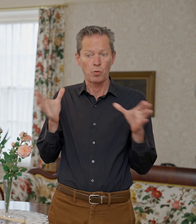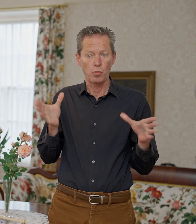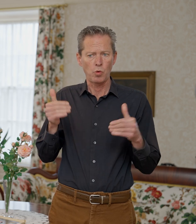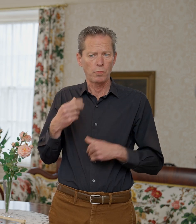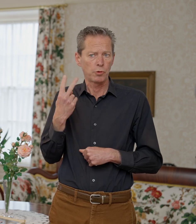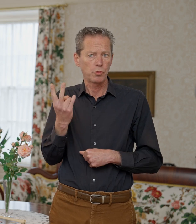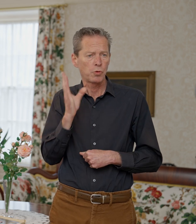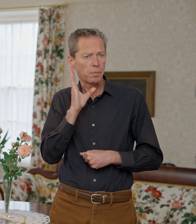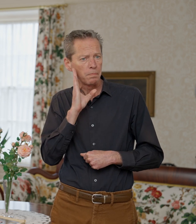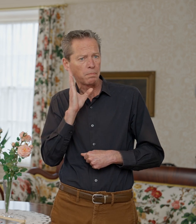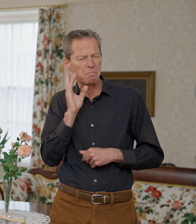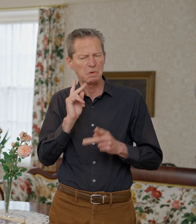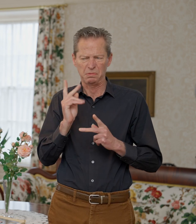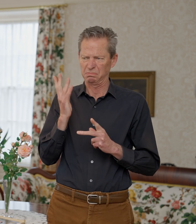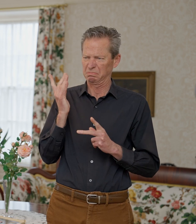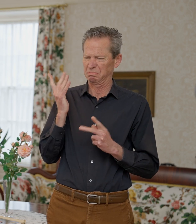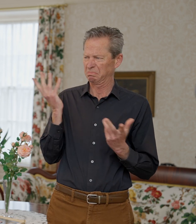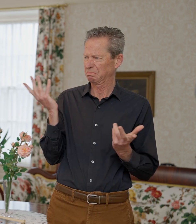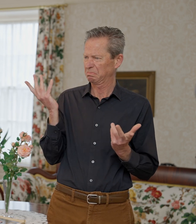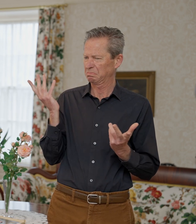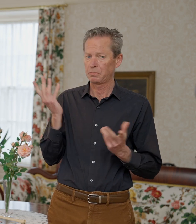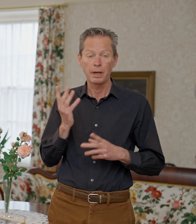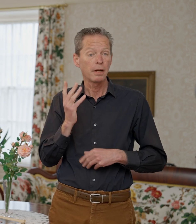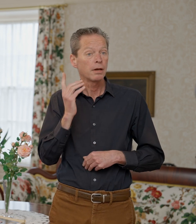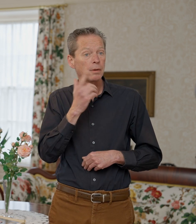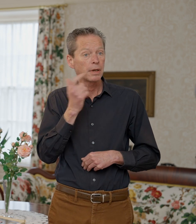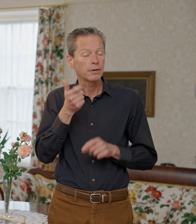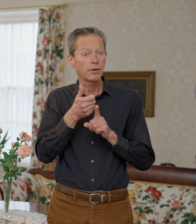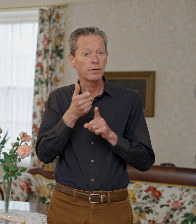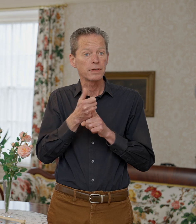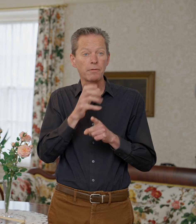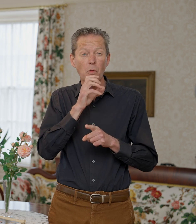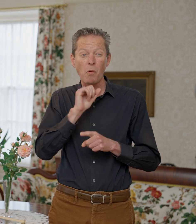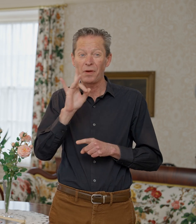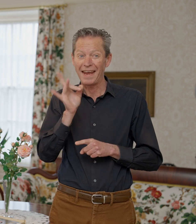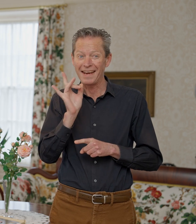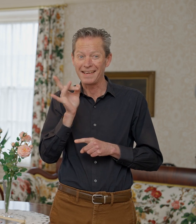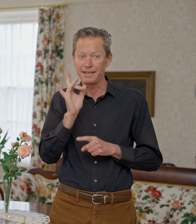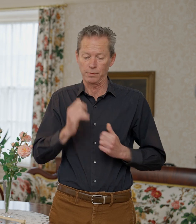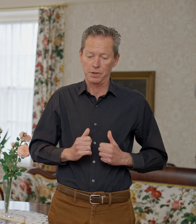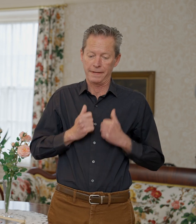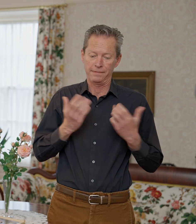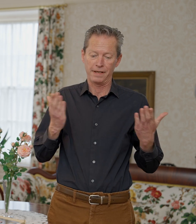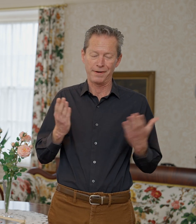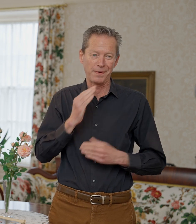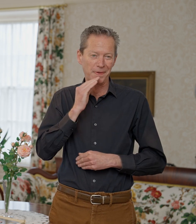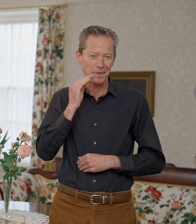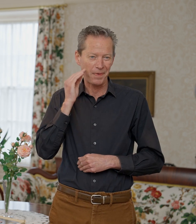and people always ask why. It was because she was in her 80s when she lived in this house, and she was ailing.